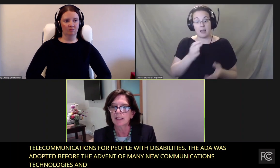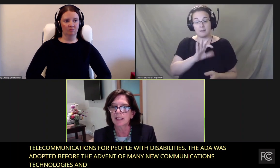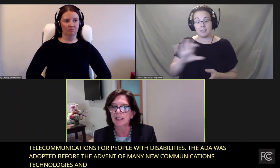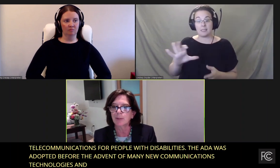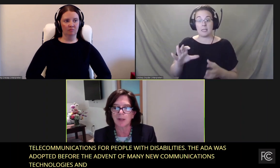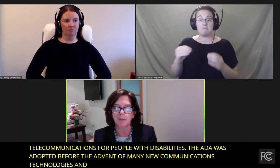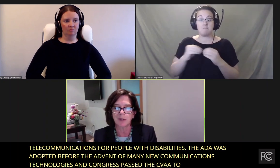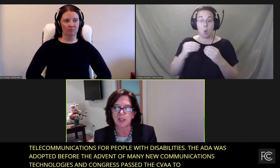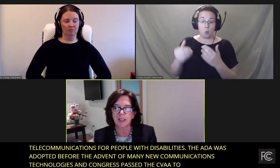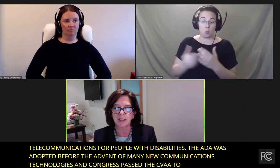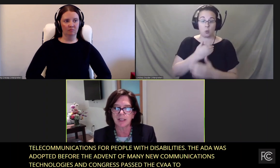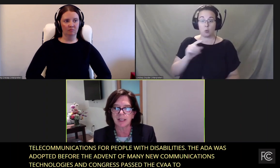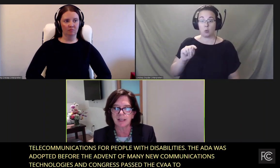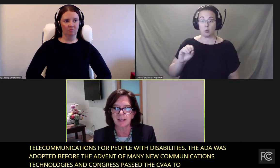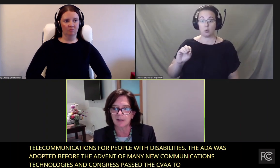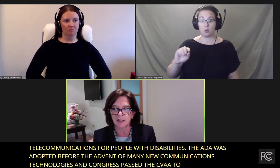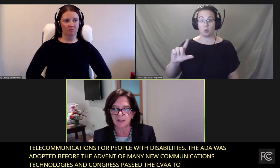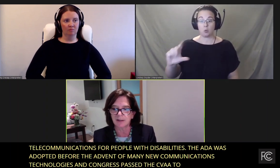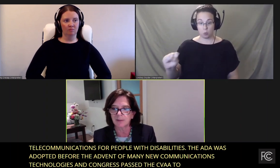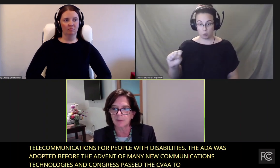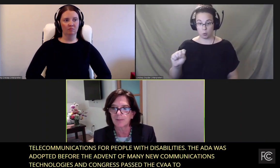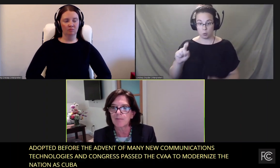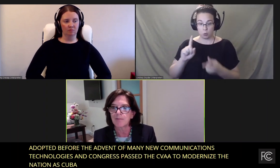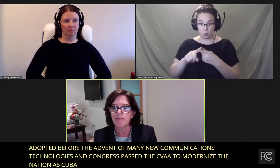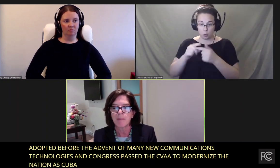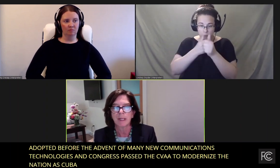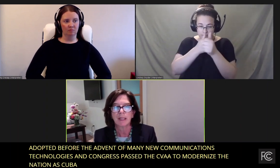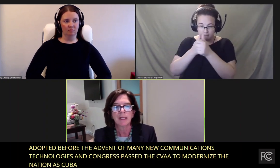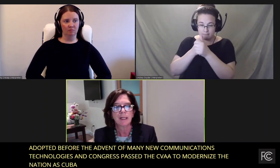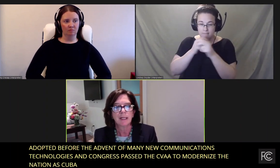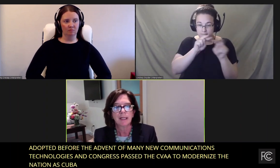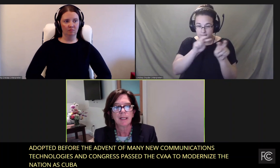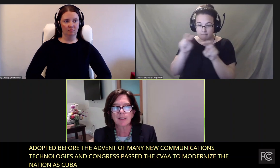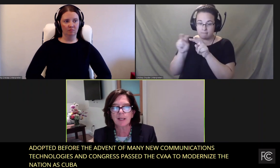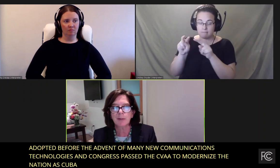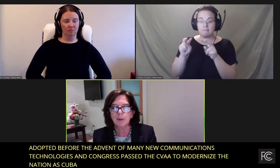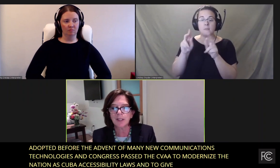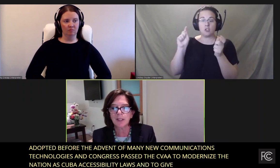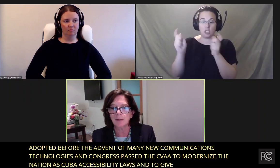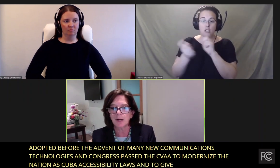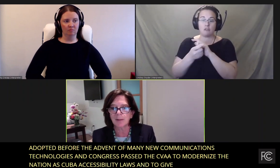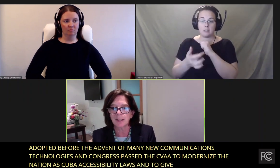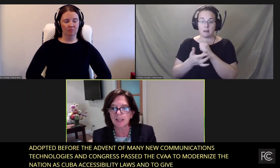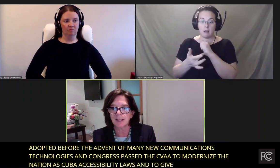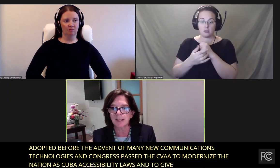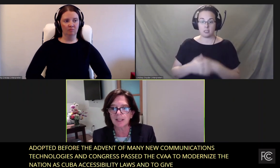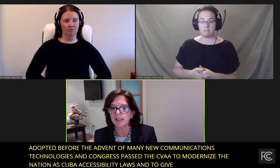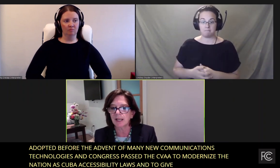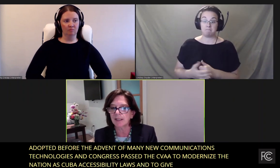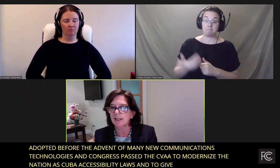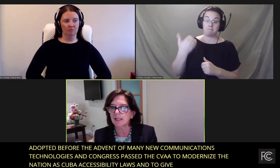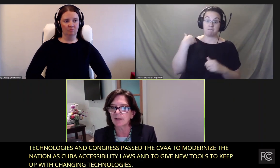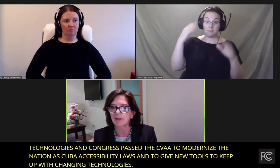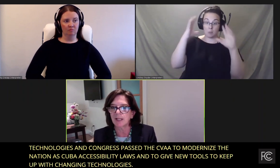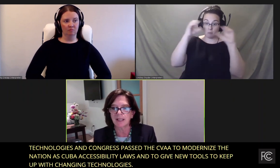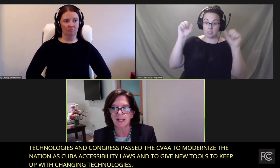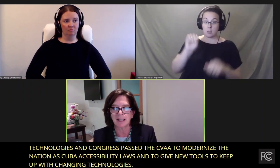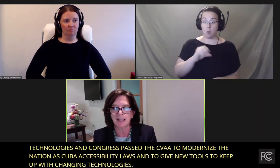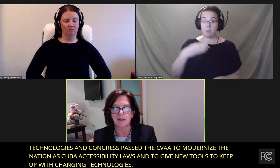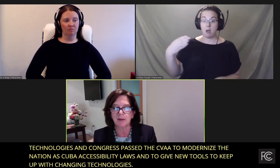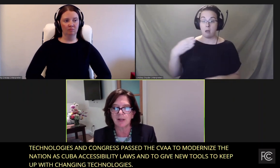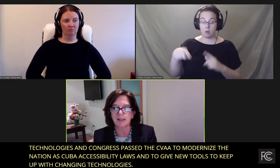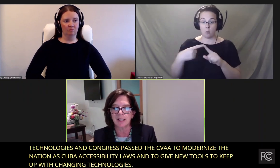to keep up with changing technologies. Diane As then President Obama said when he signed the